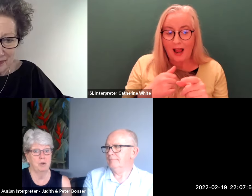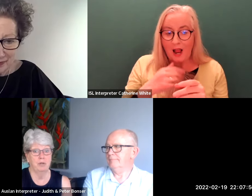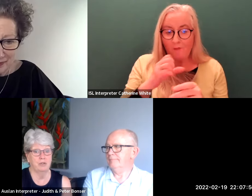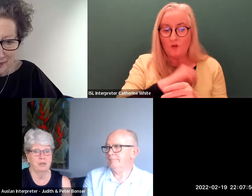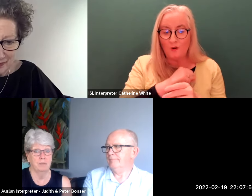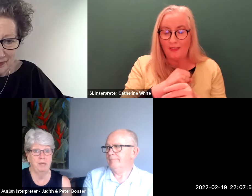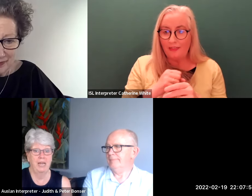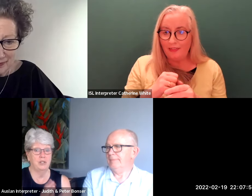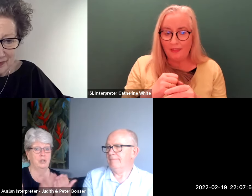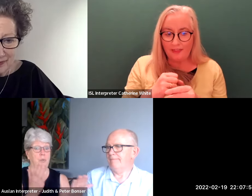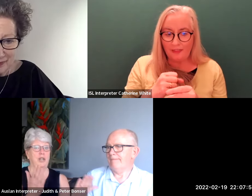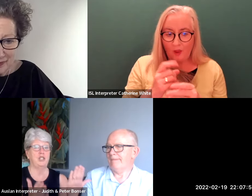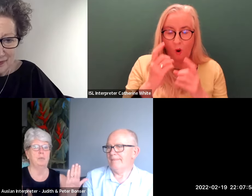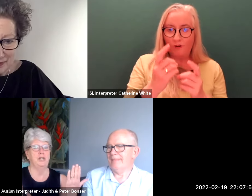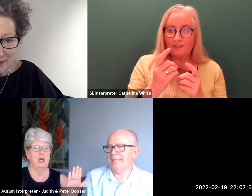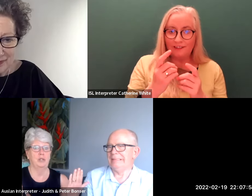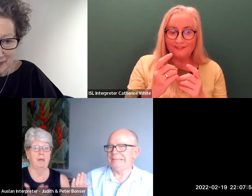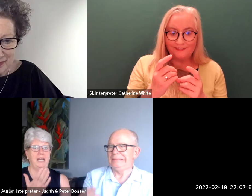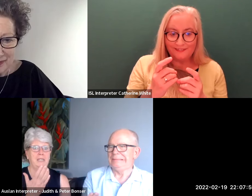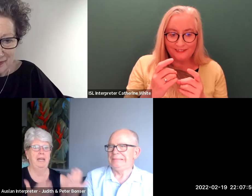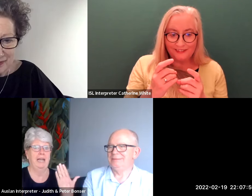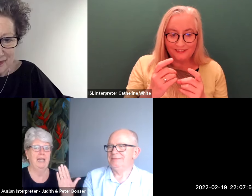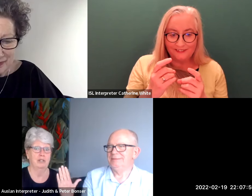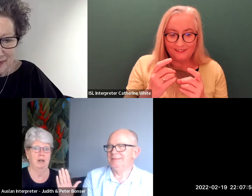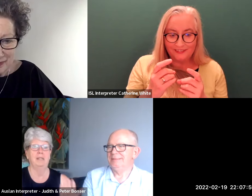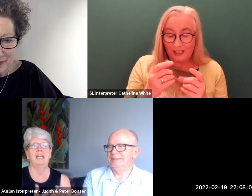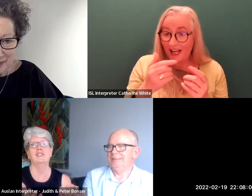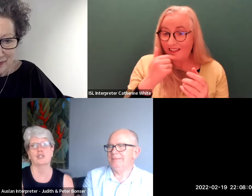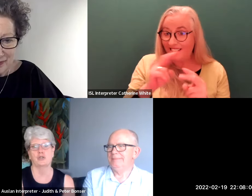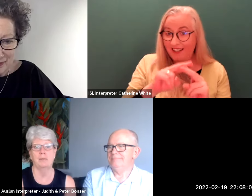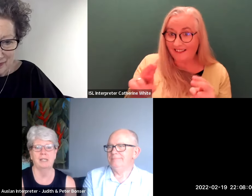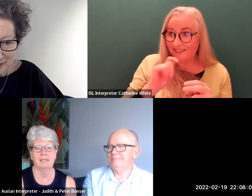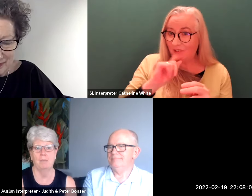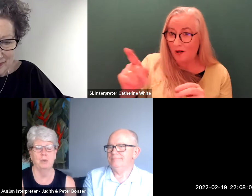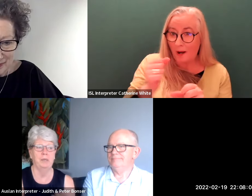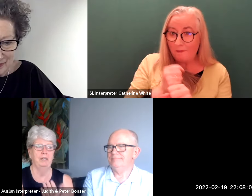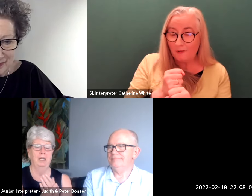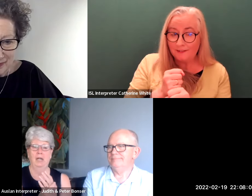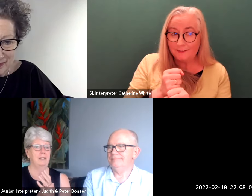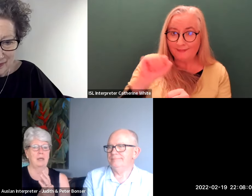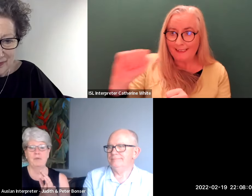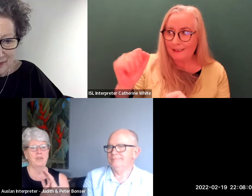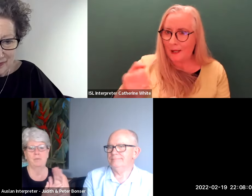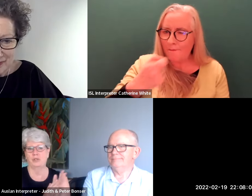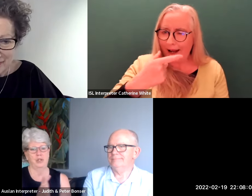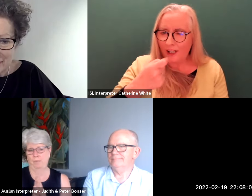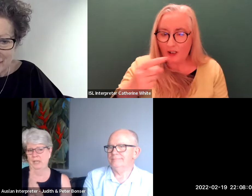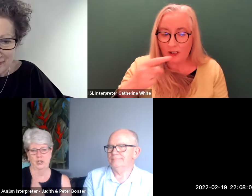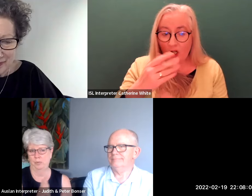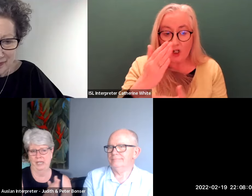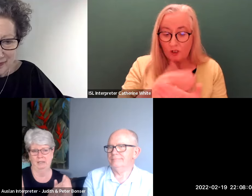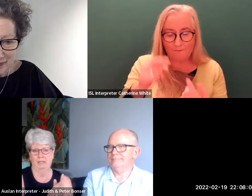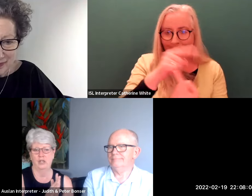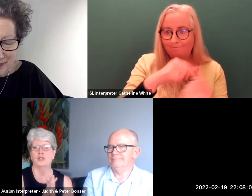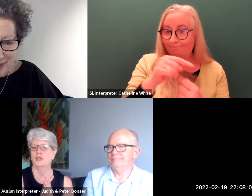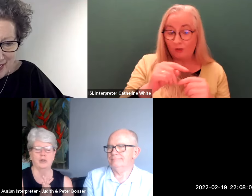from a restaurant compared to what he should be told about his medication i mean that's an extreme example but some of them should not be